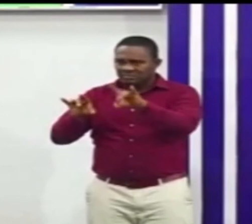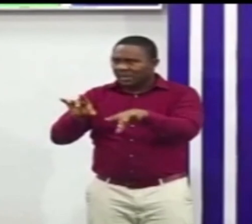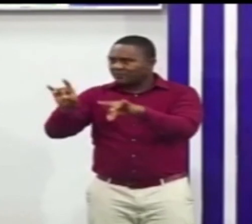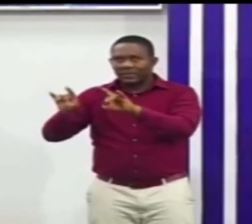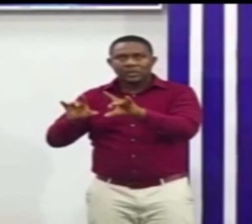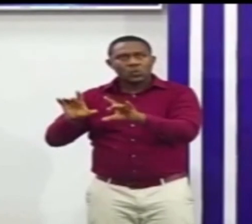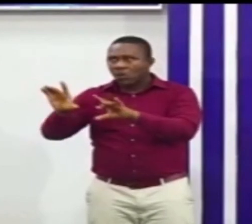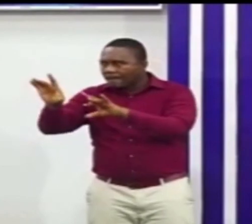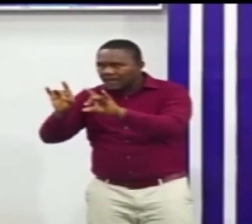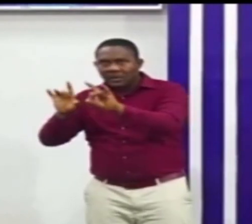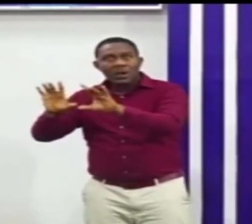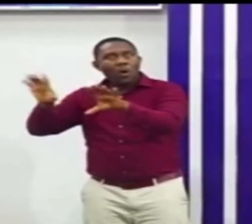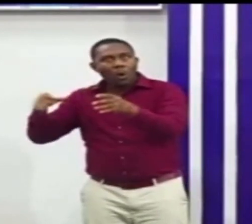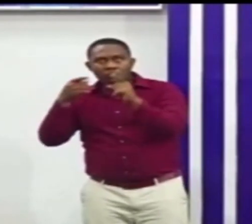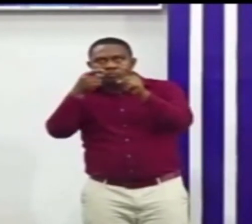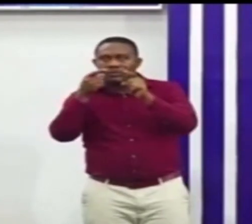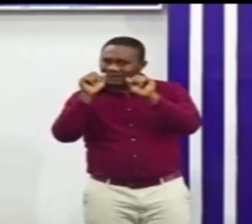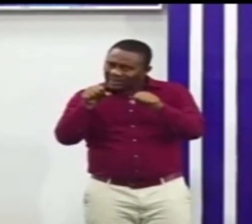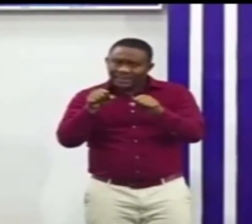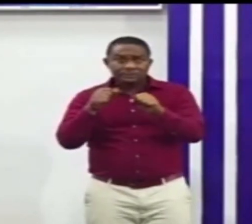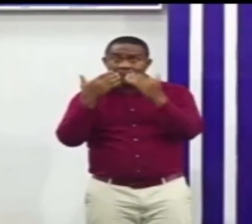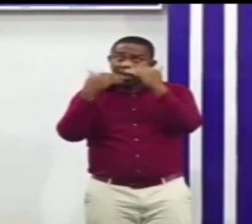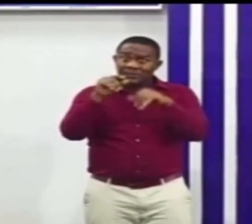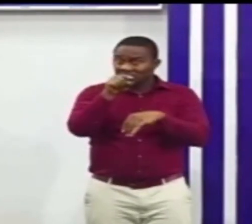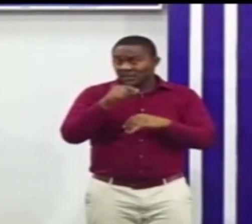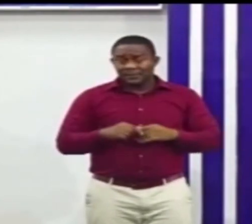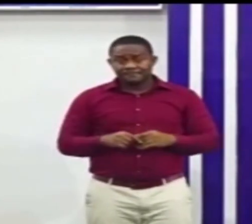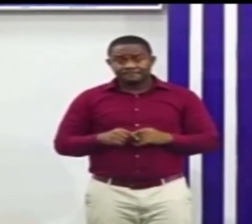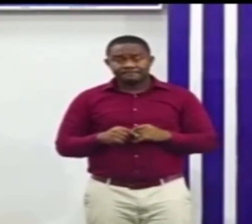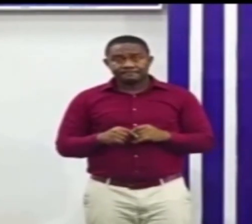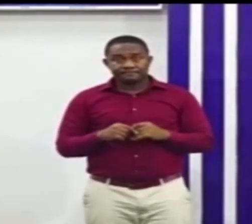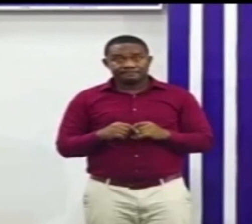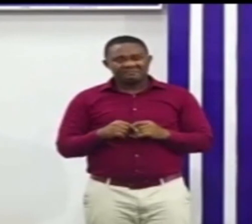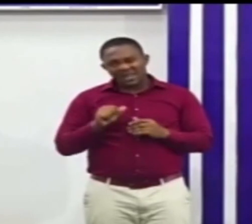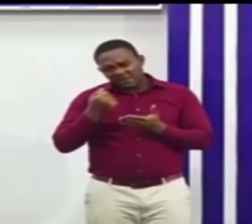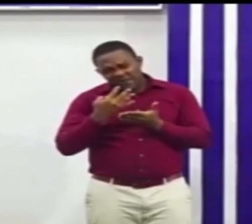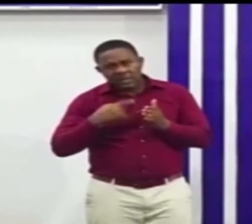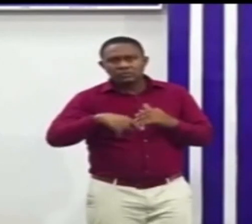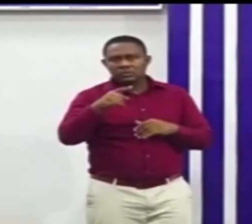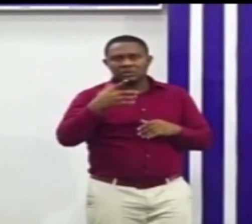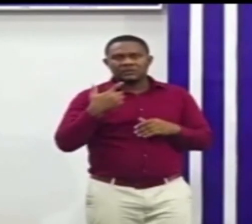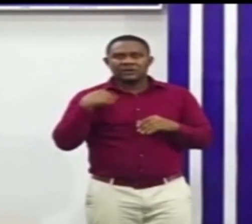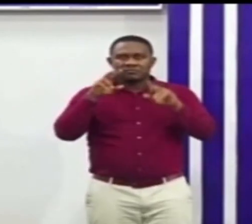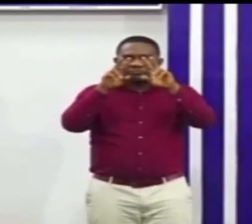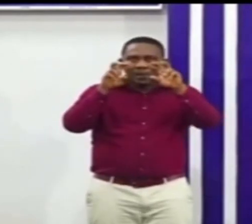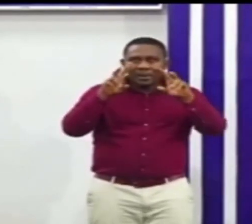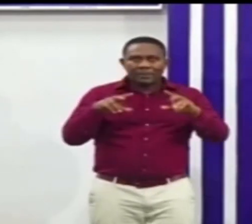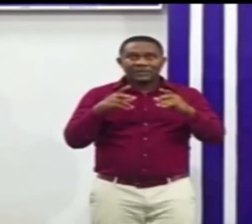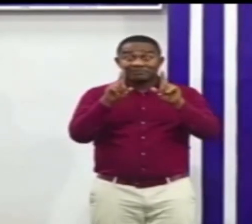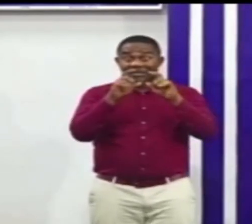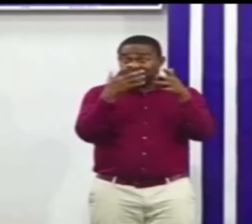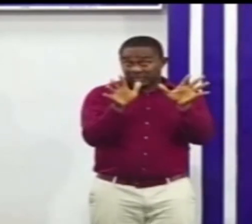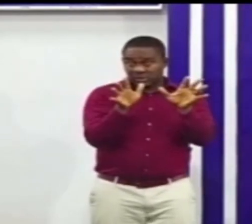for us to be able to get our funding and we believe that in the fields once the stress test is done we will continue in the